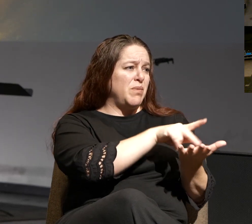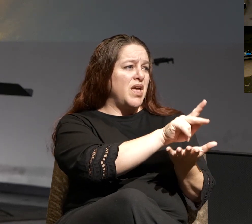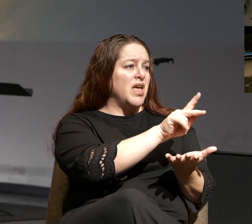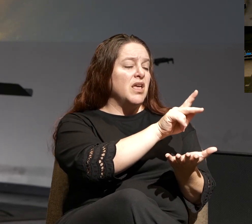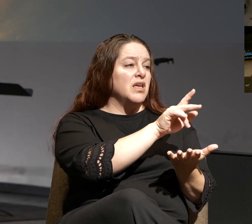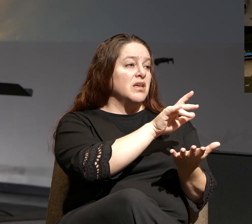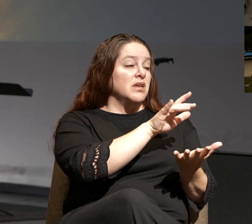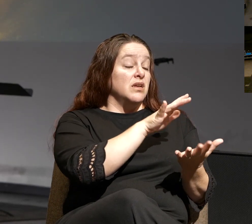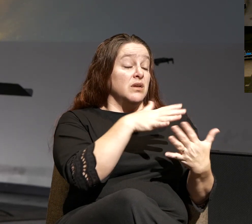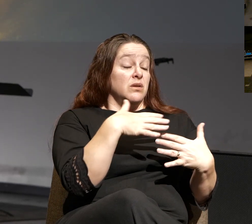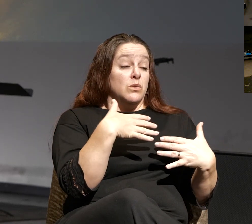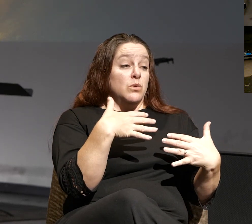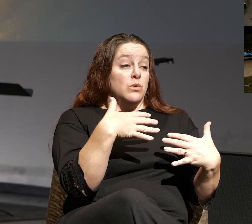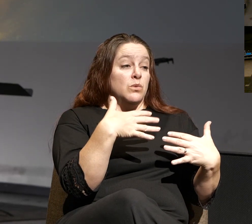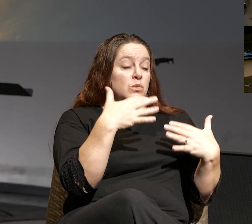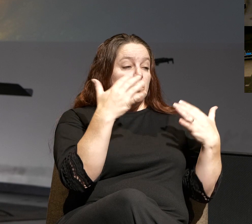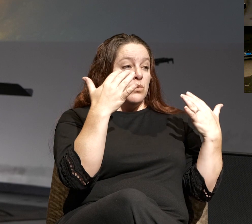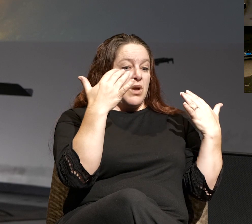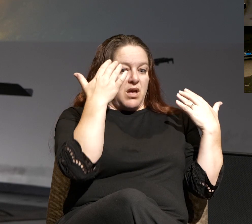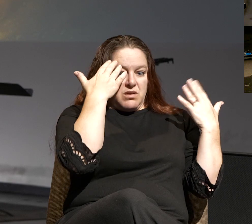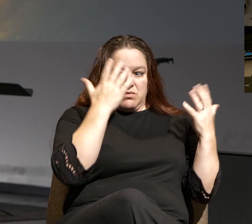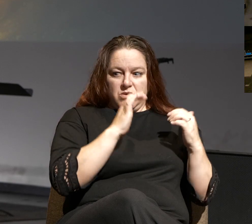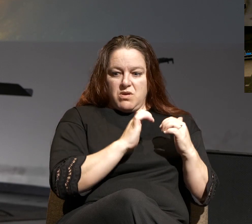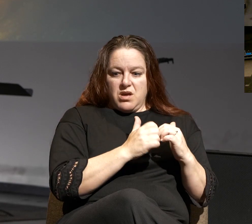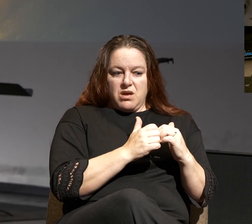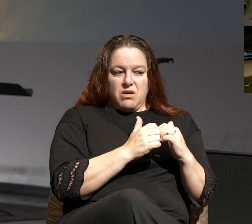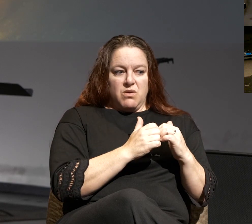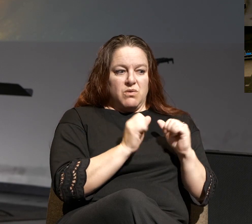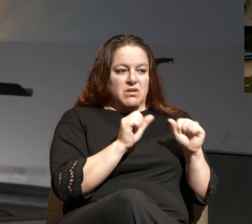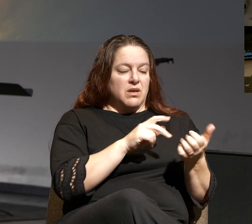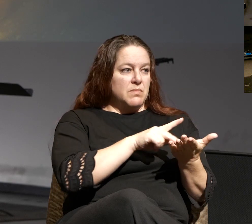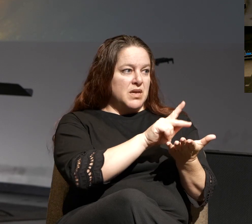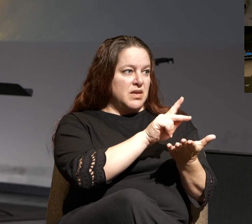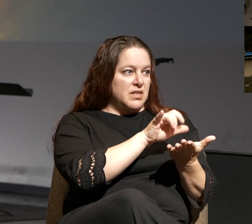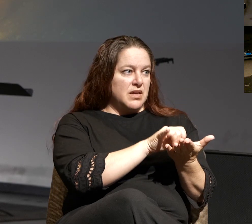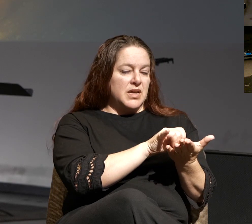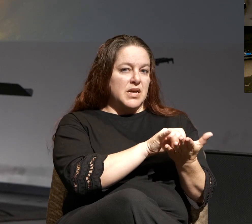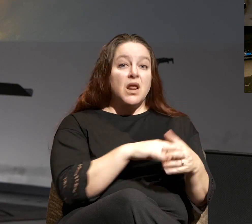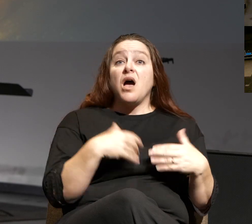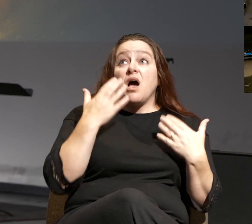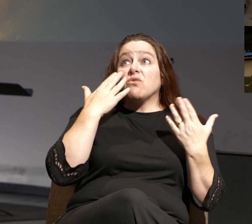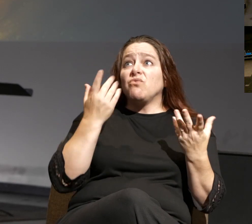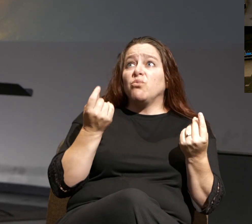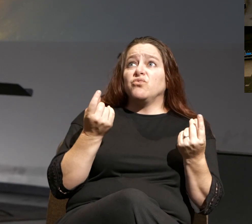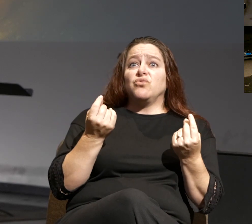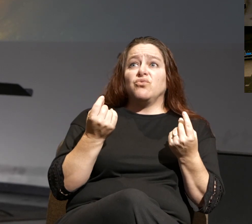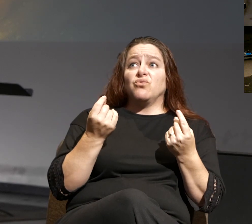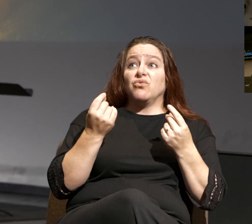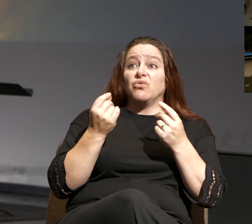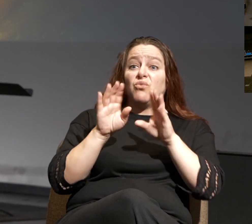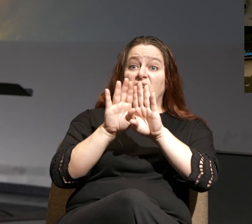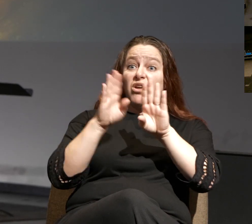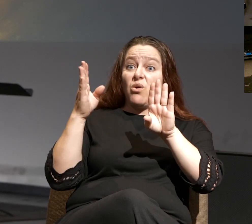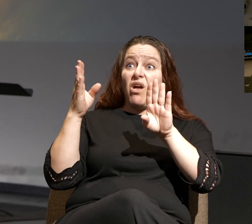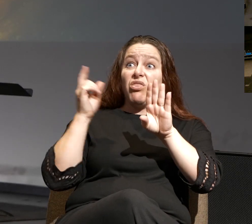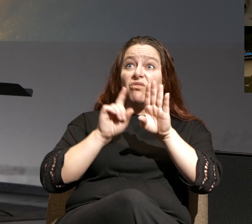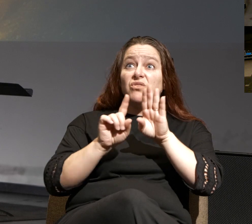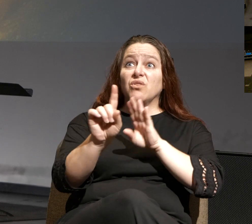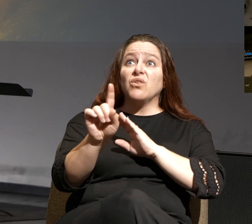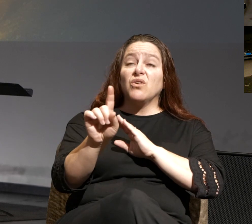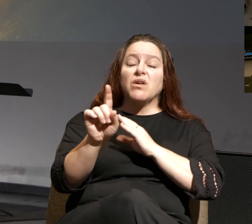I don't know how that's going to happen. I don't know what to do when I go out those doors because maybe